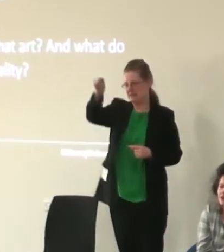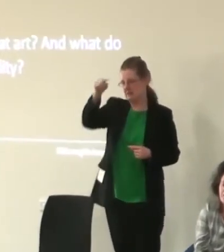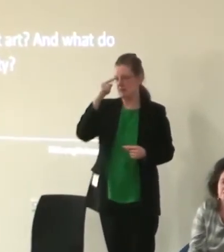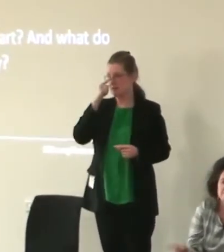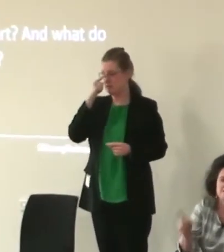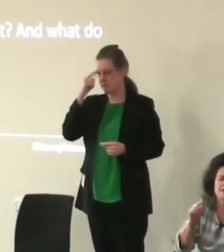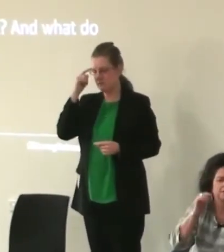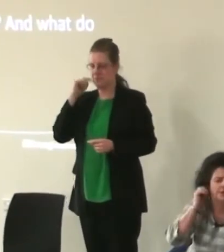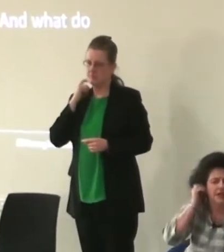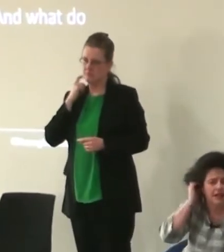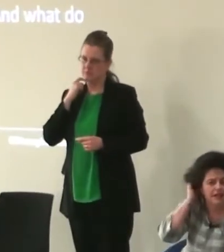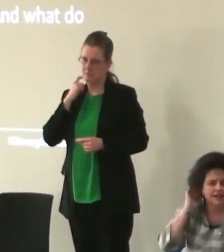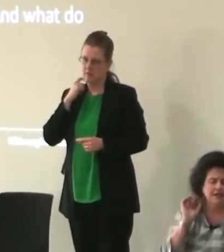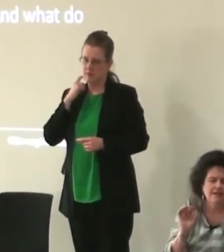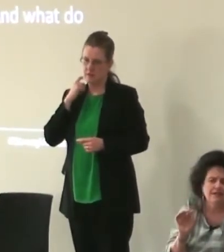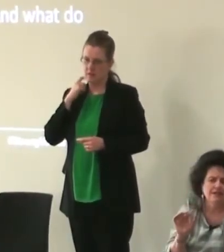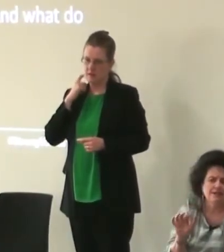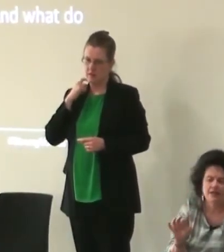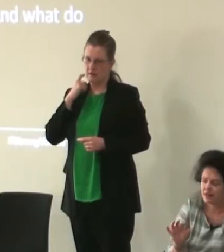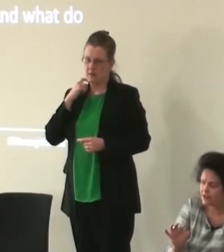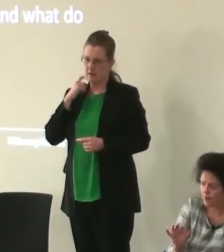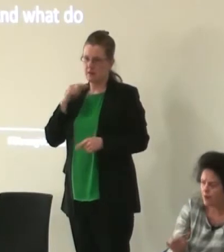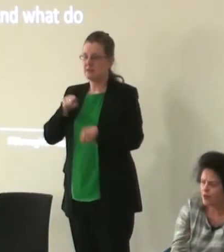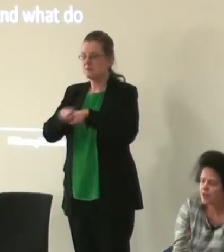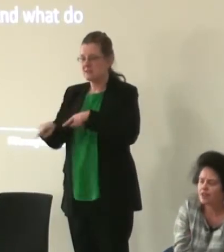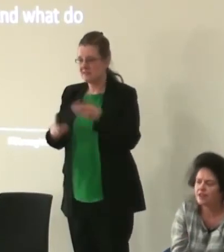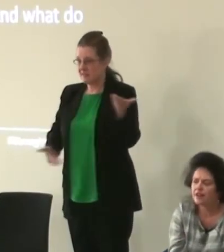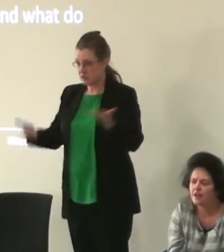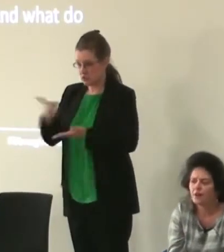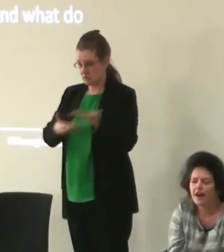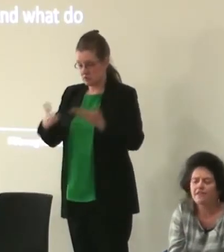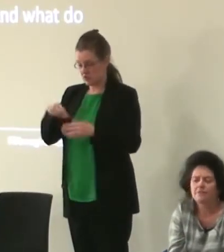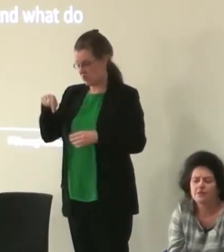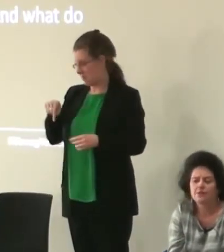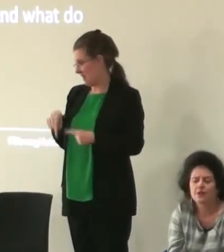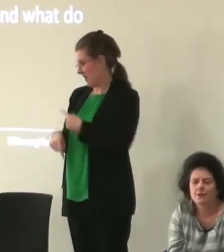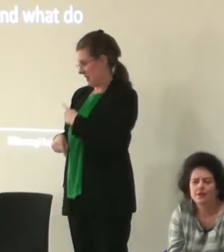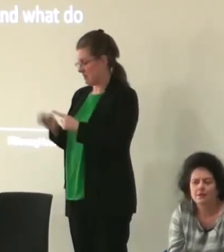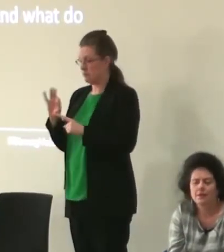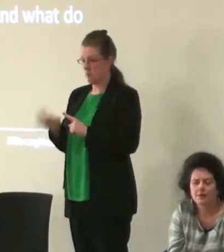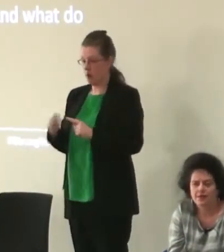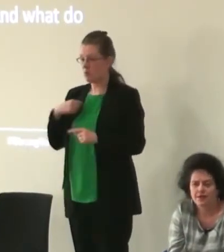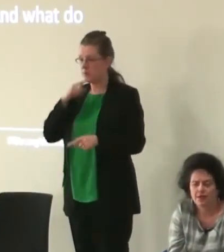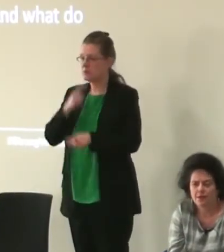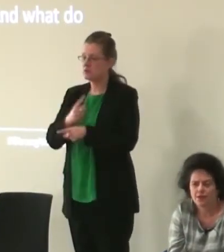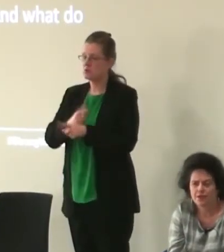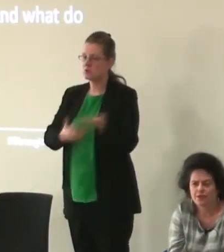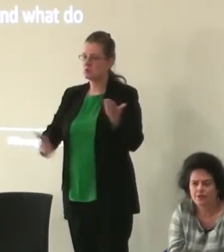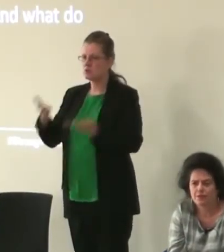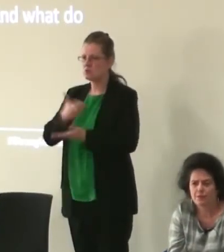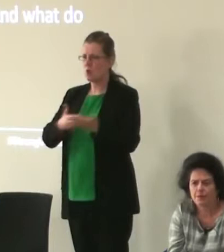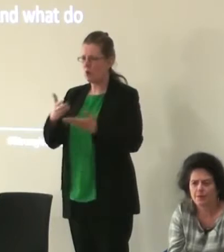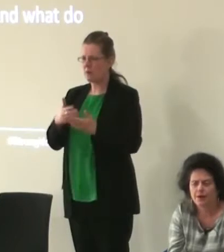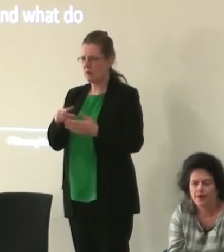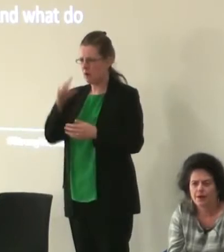and I've noticed that particularly in discussing this point we have been talking about young people as if they're a homogenous